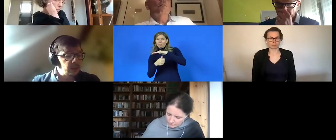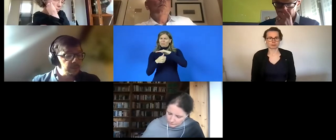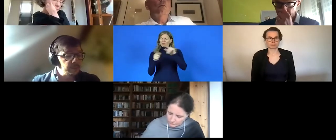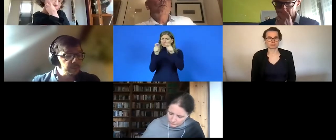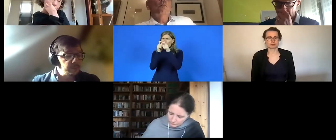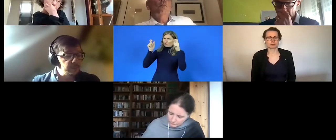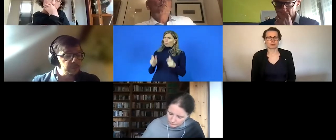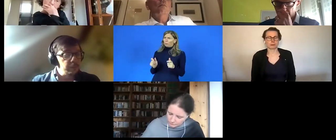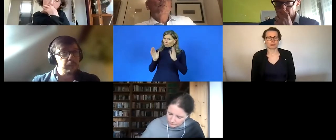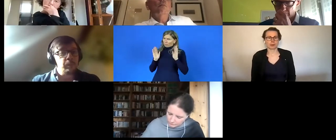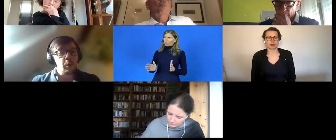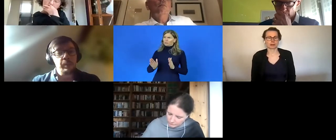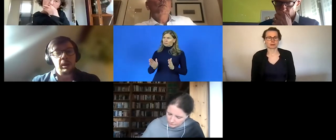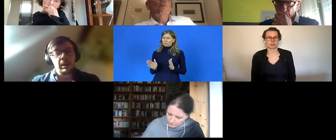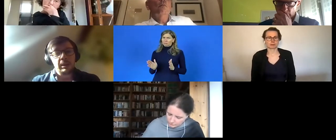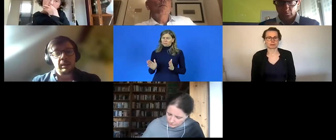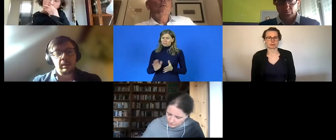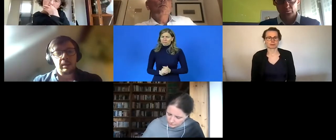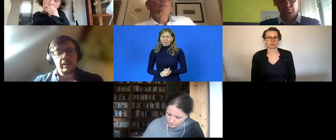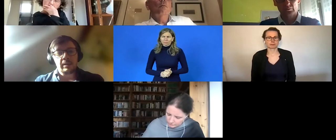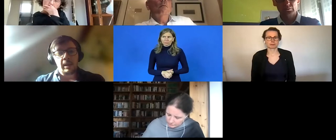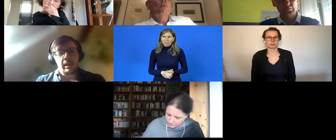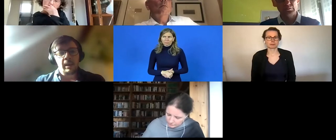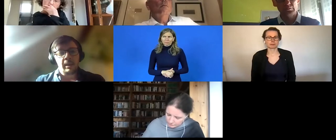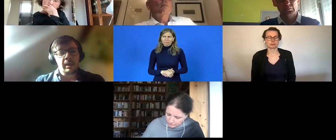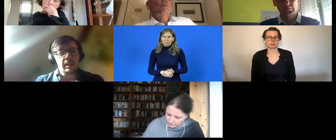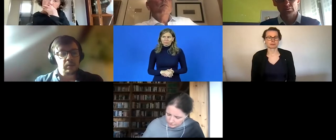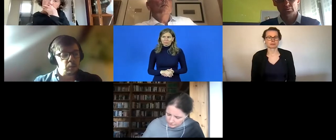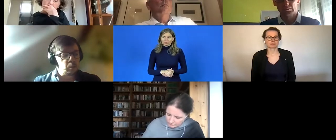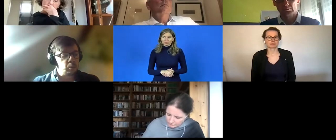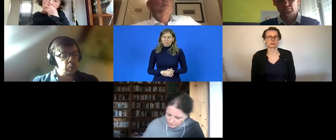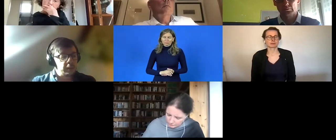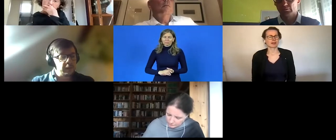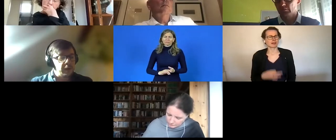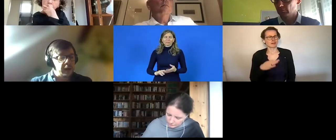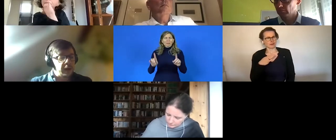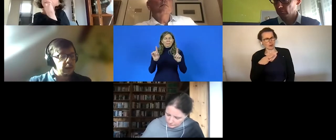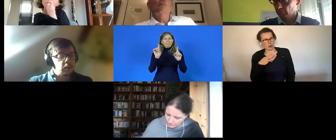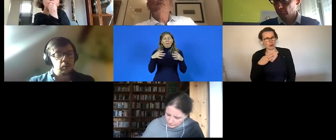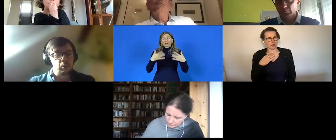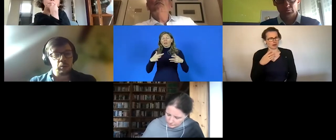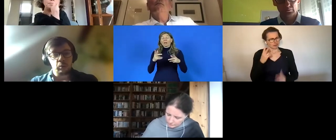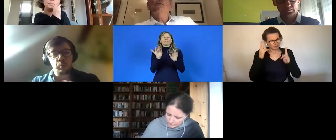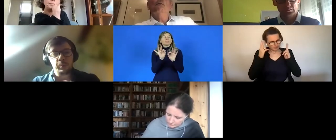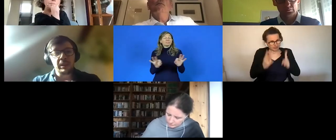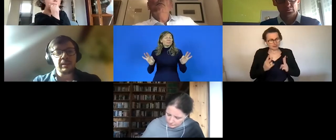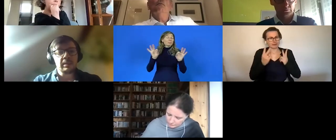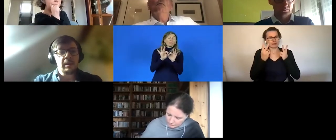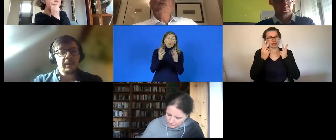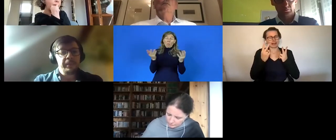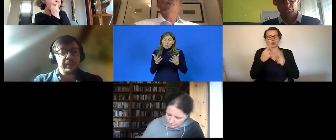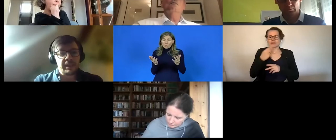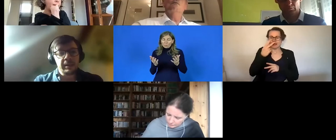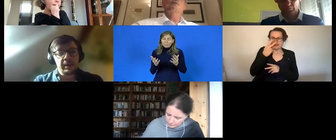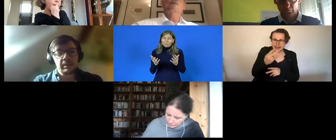um more importantly there is uh the need to define or to to build these